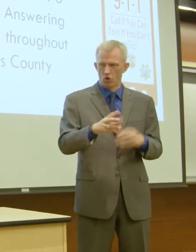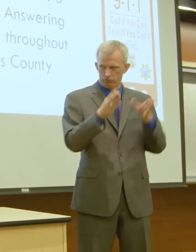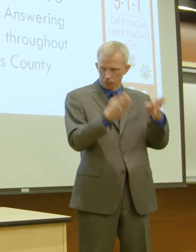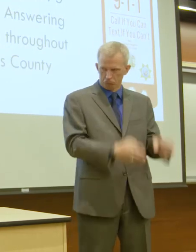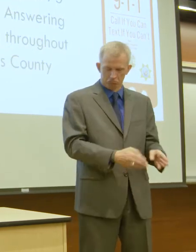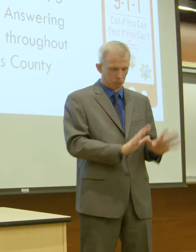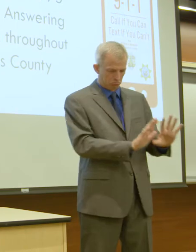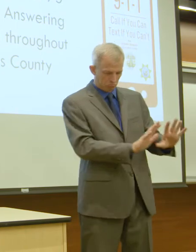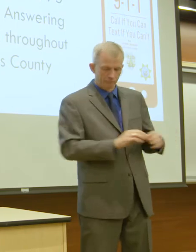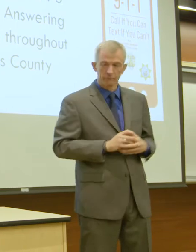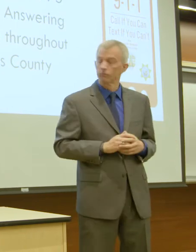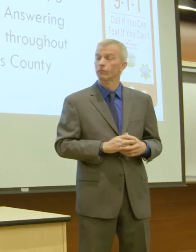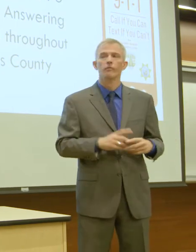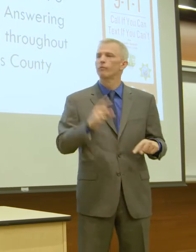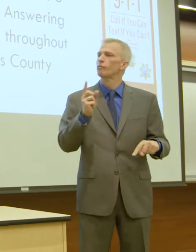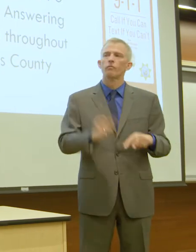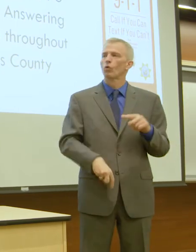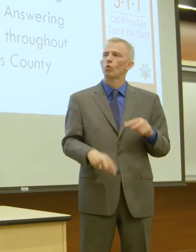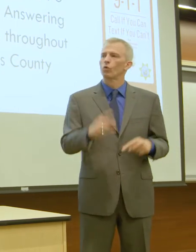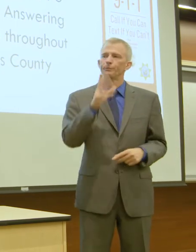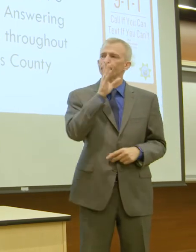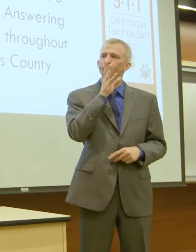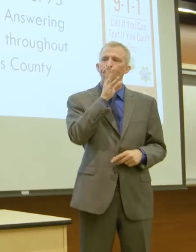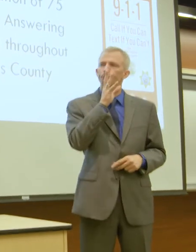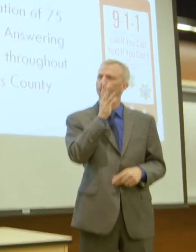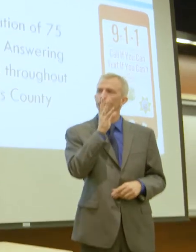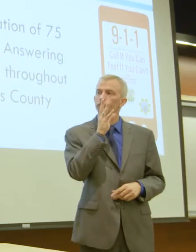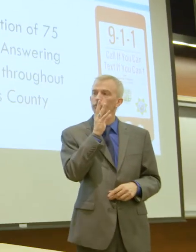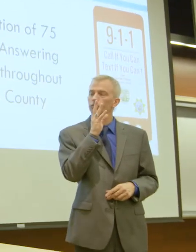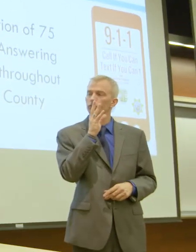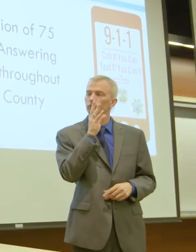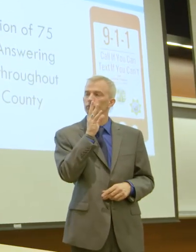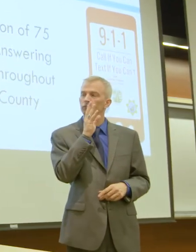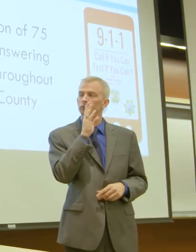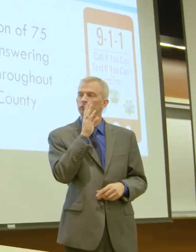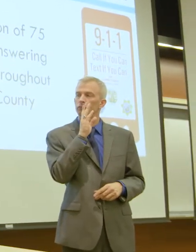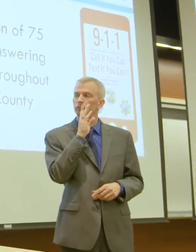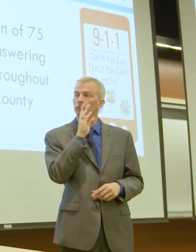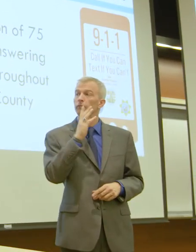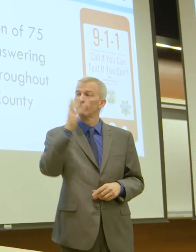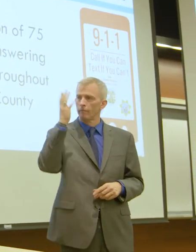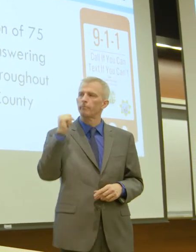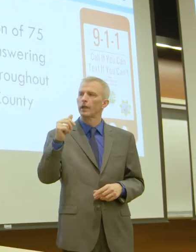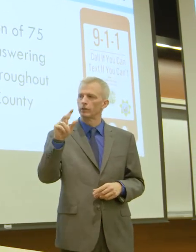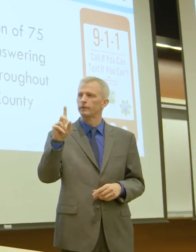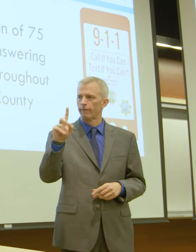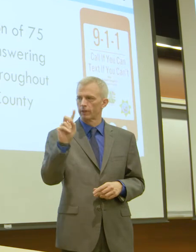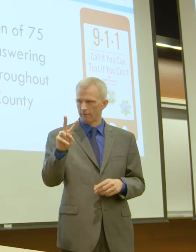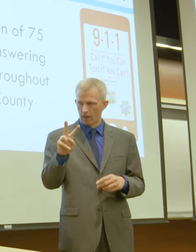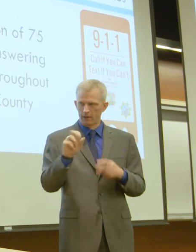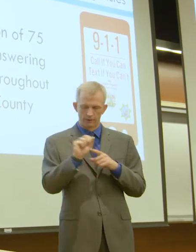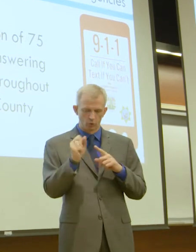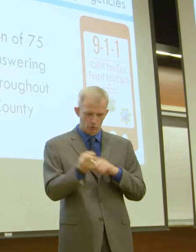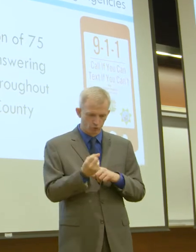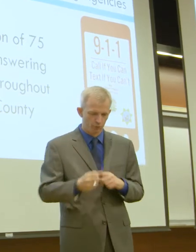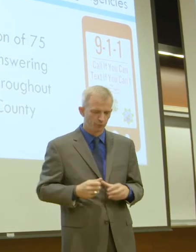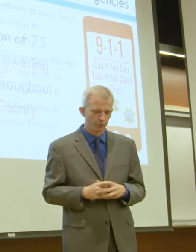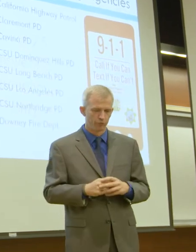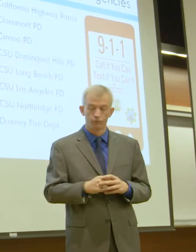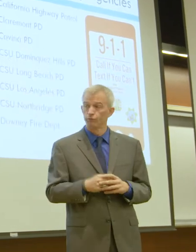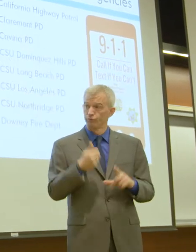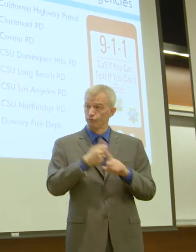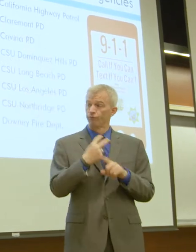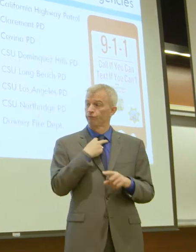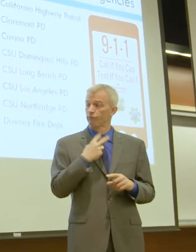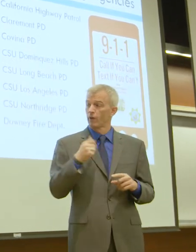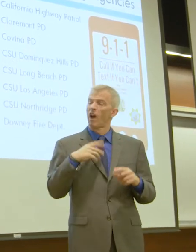This person could not make a voice phone call because she was the victim of domestic violence. And I have the